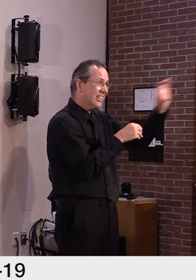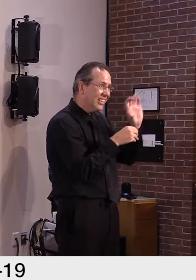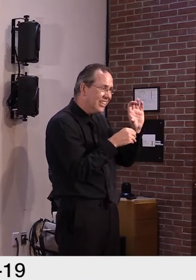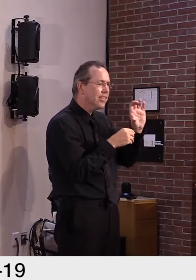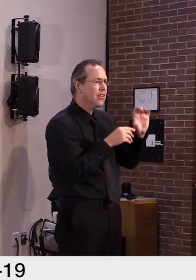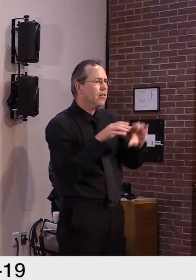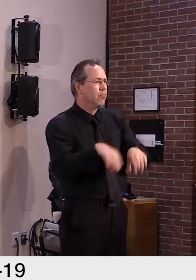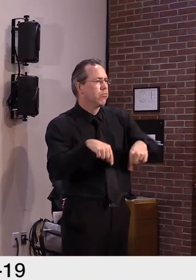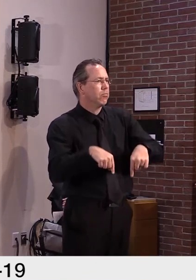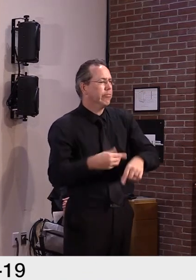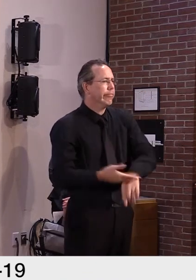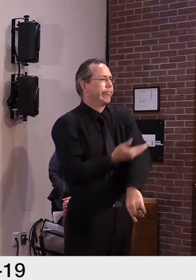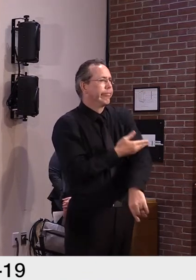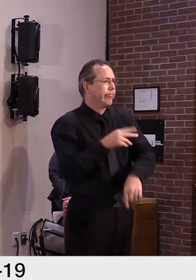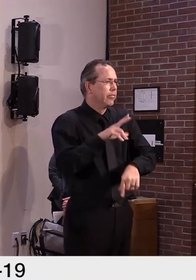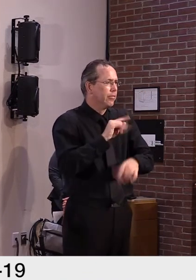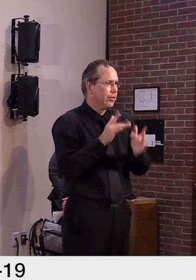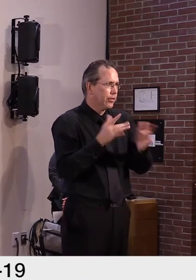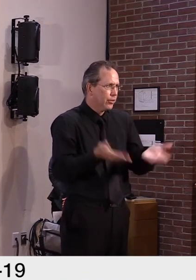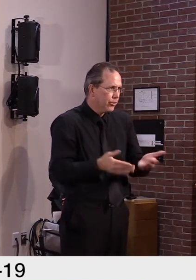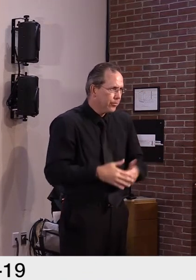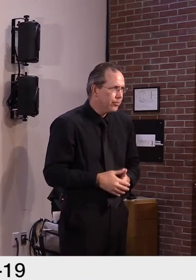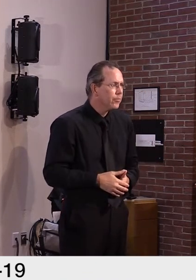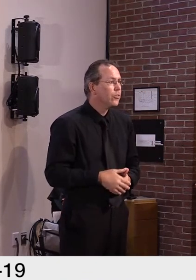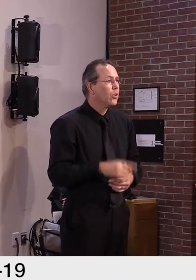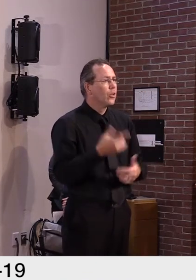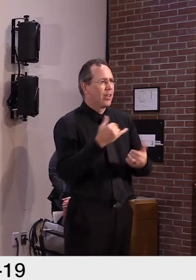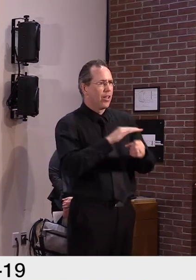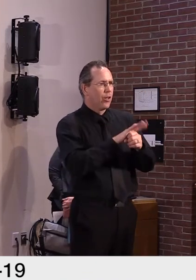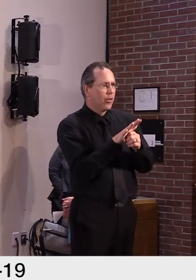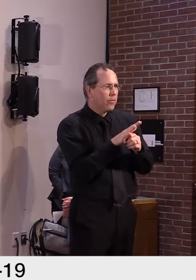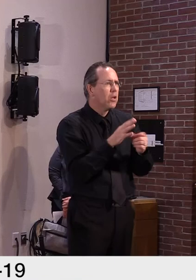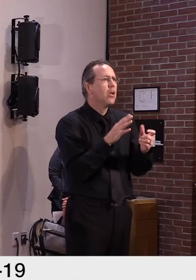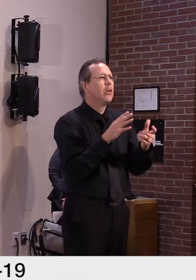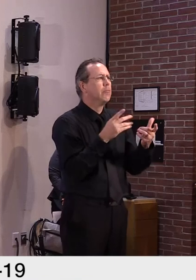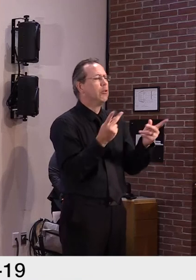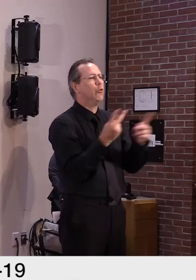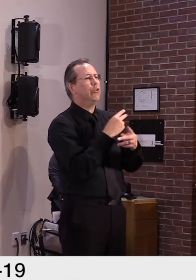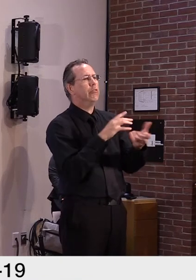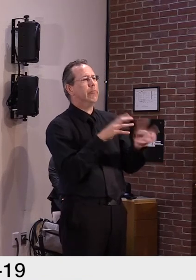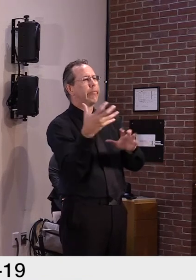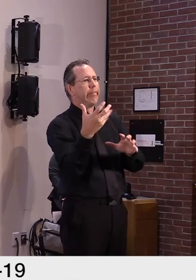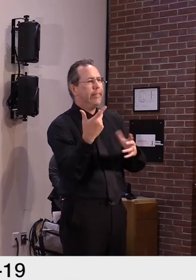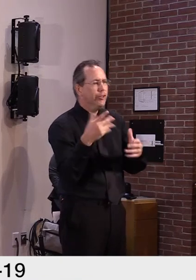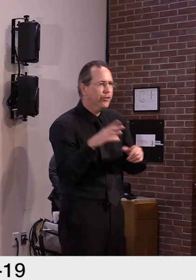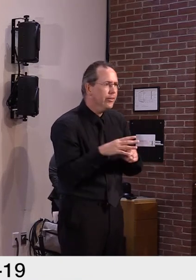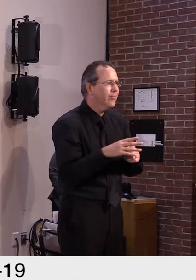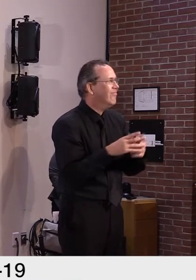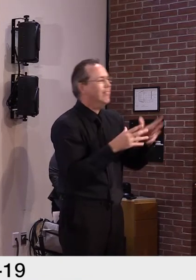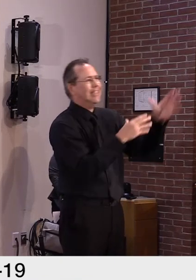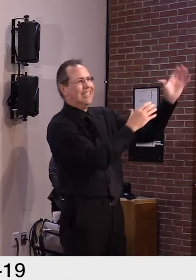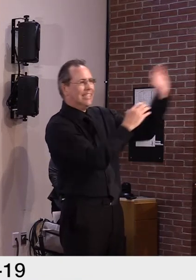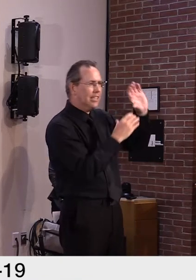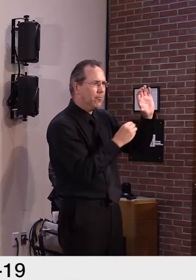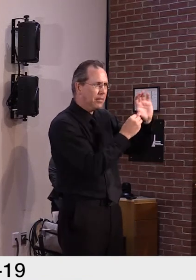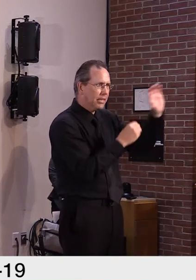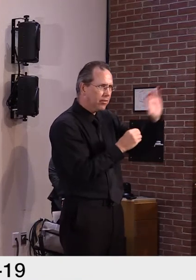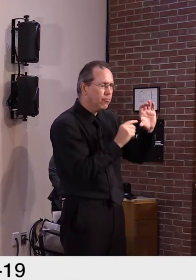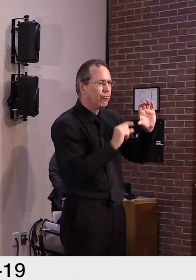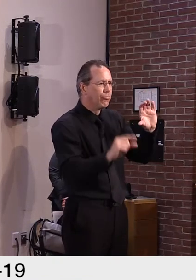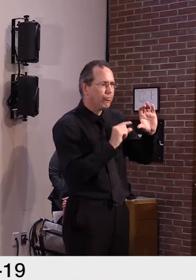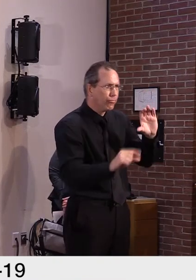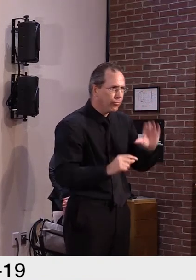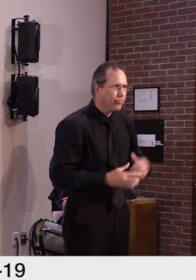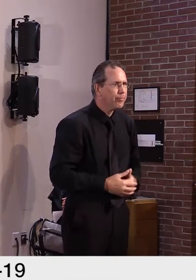this. Because again, this pandemic has highlighted the need. Uh, and, uh, now we just need the resources in order to fulfill the need.